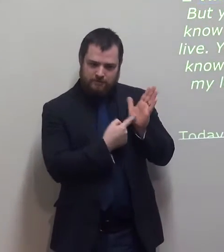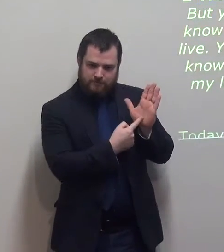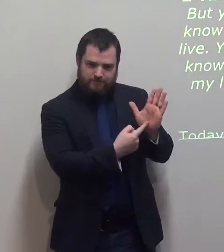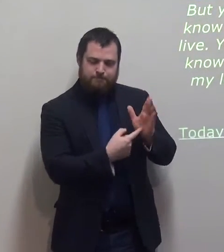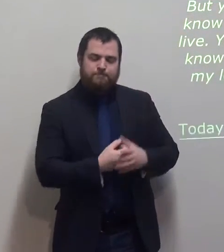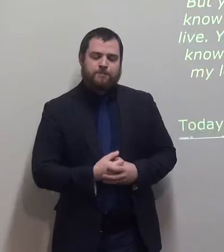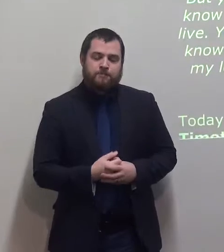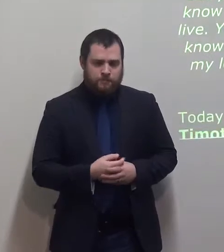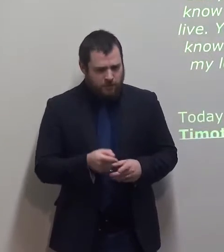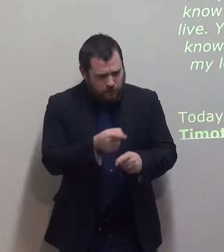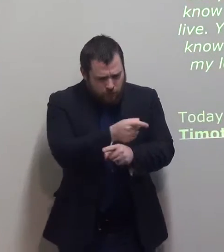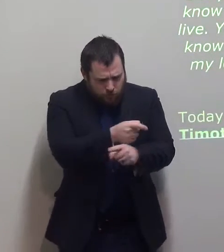But you know all about me.